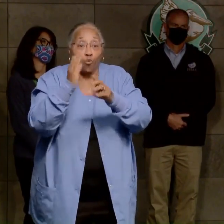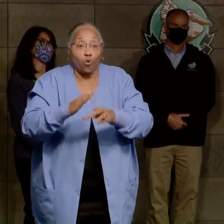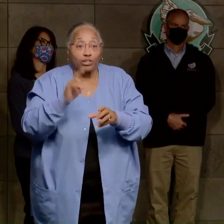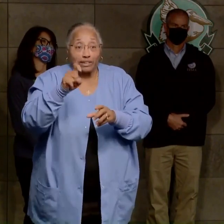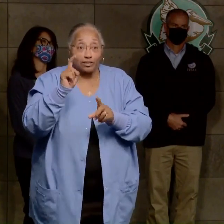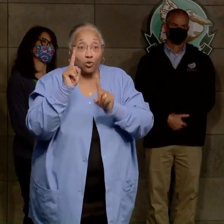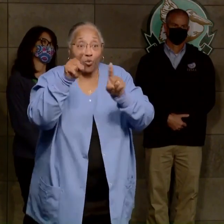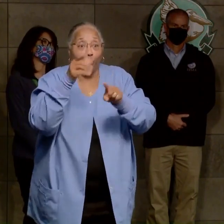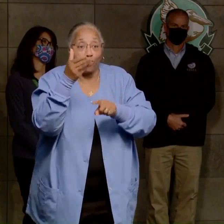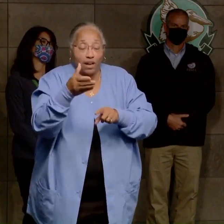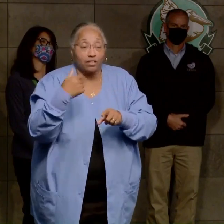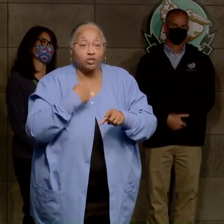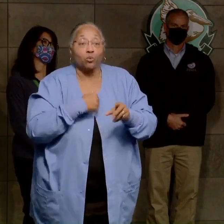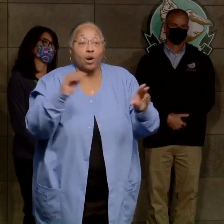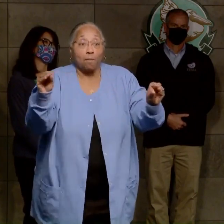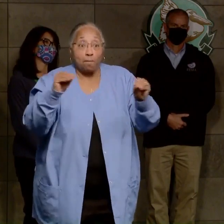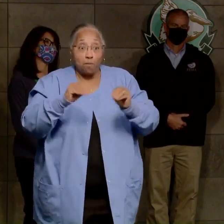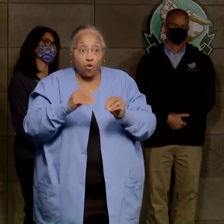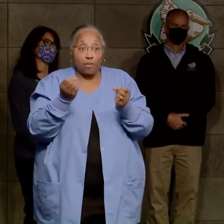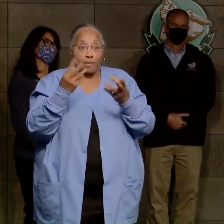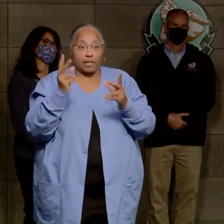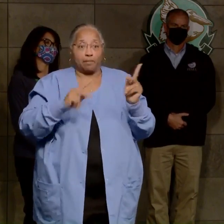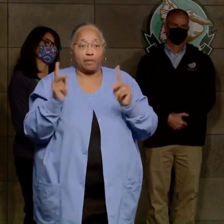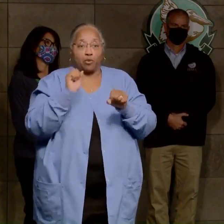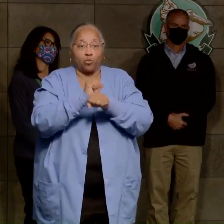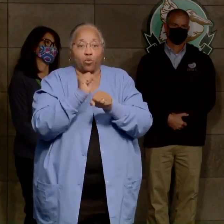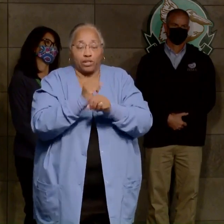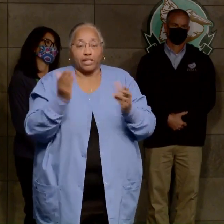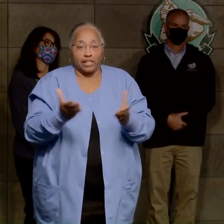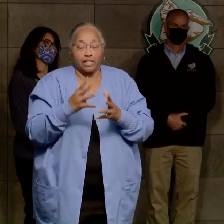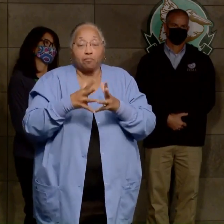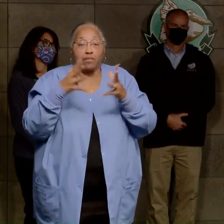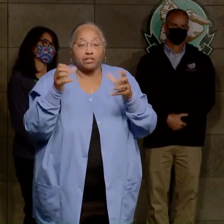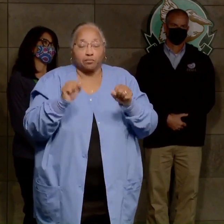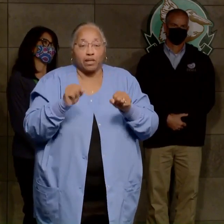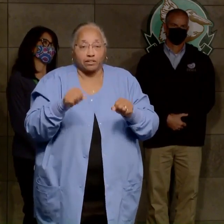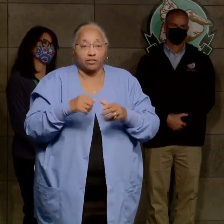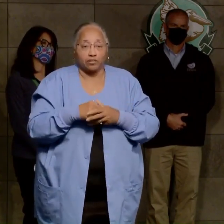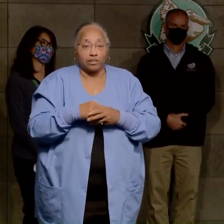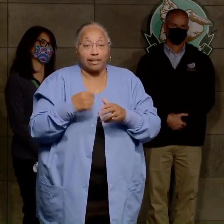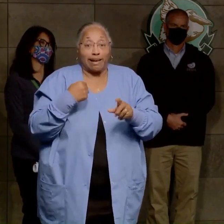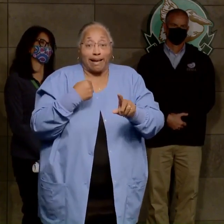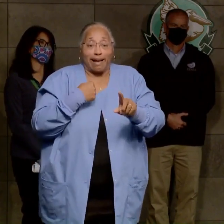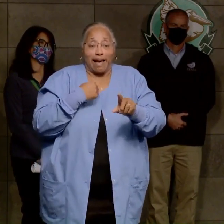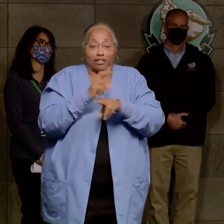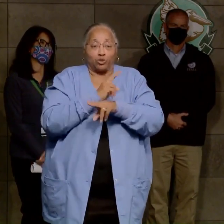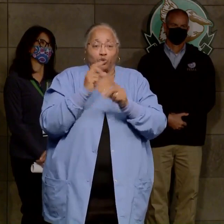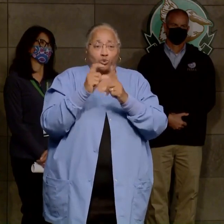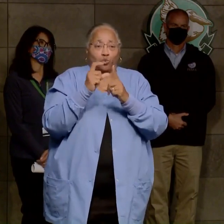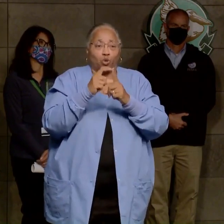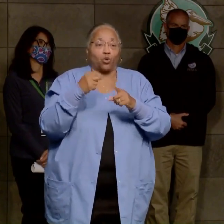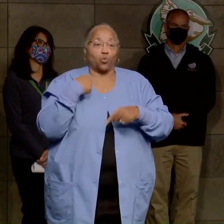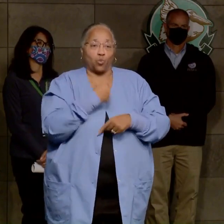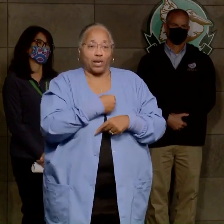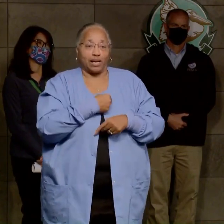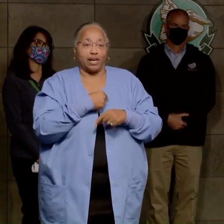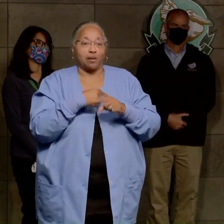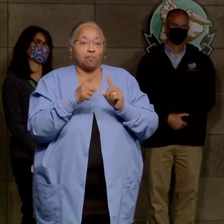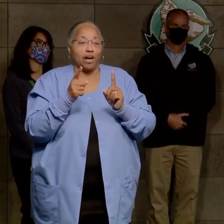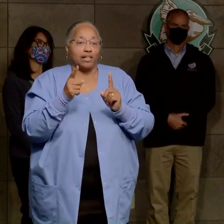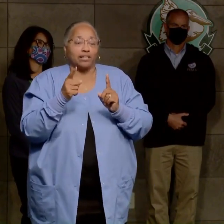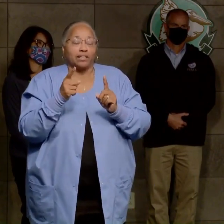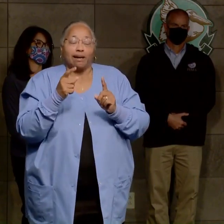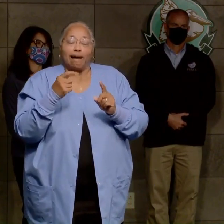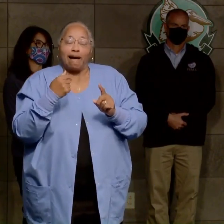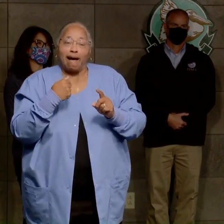many people to this area as we can. And when I say we, you know, I don't regulate the power companies. That's the Public